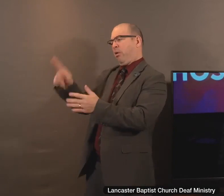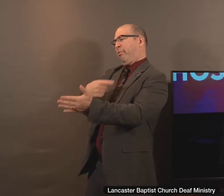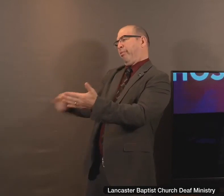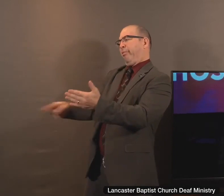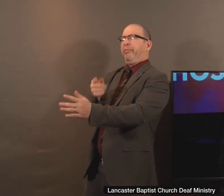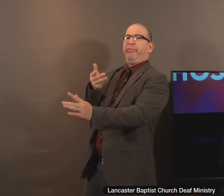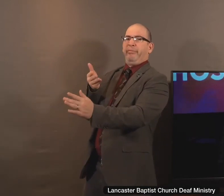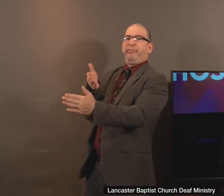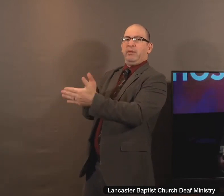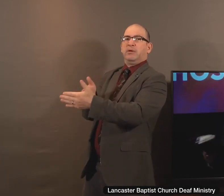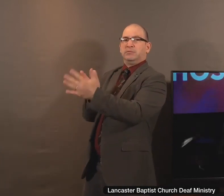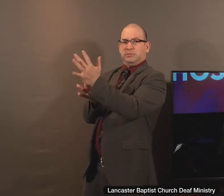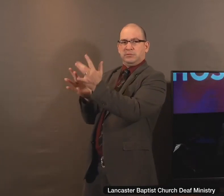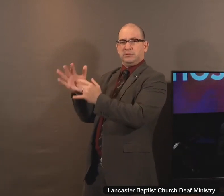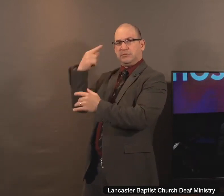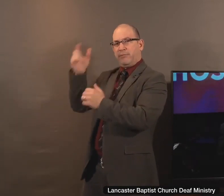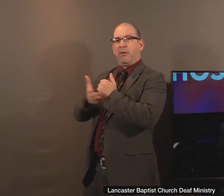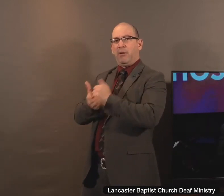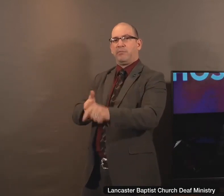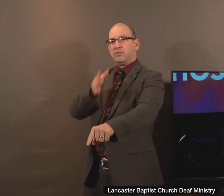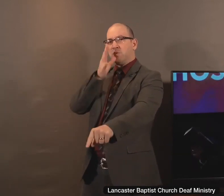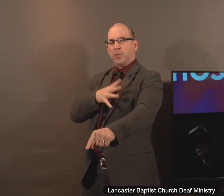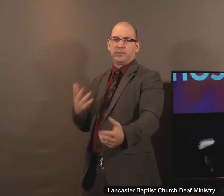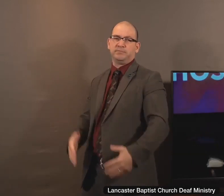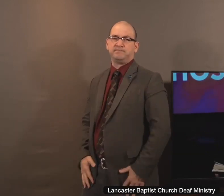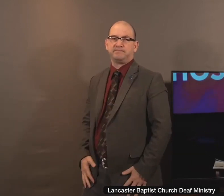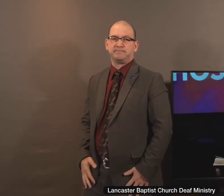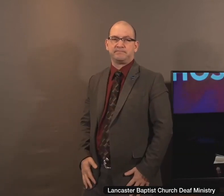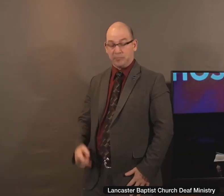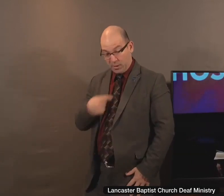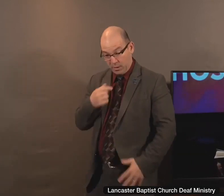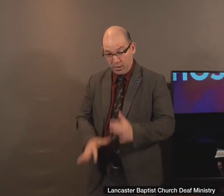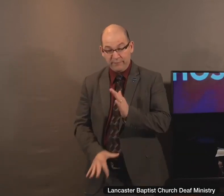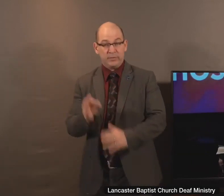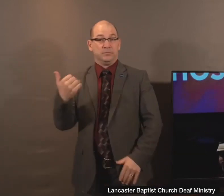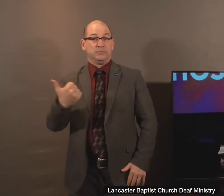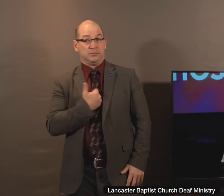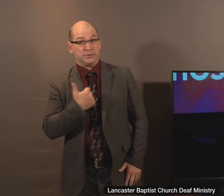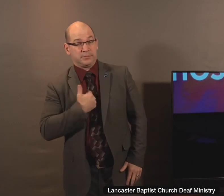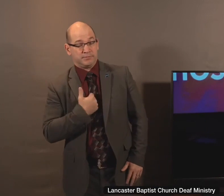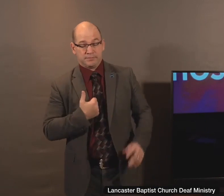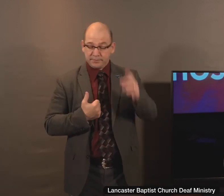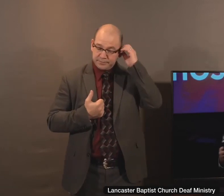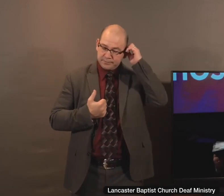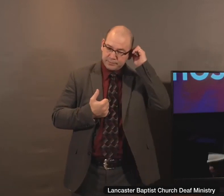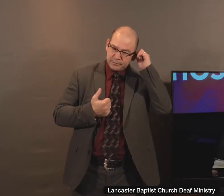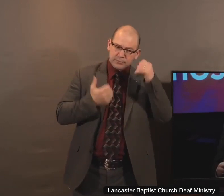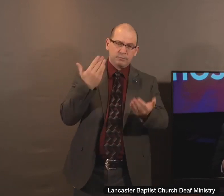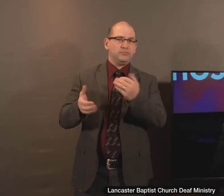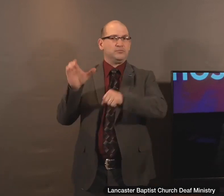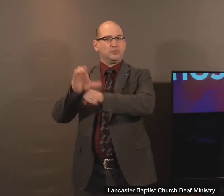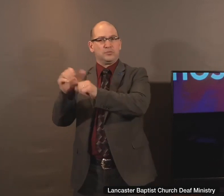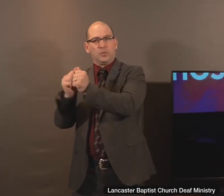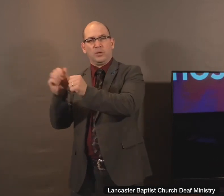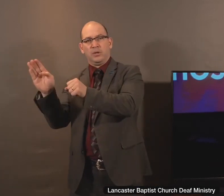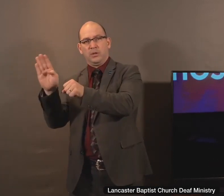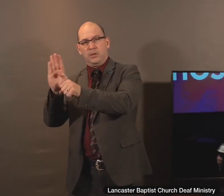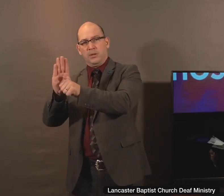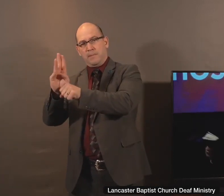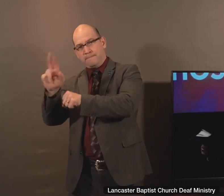sinner. And I have found over the years that oftentimes that even as a church with a bus ministry and a soul-winning ministry and